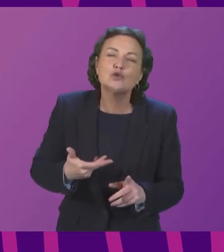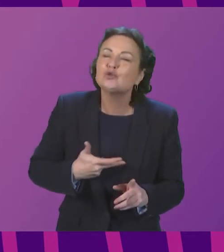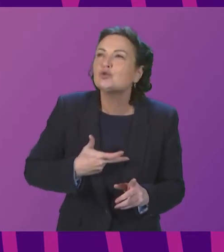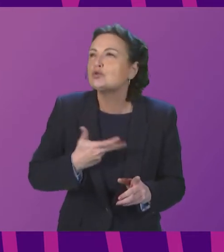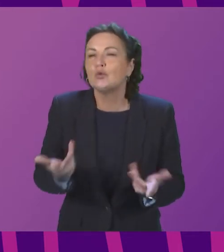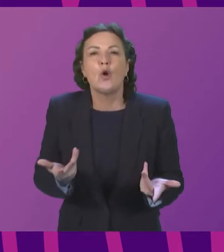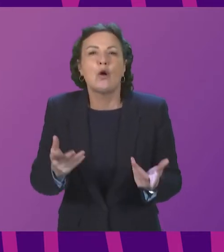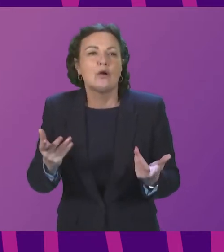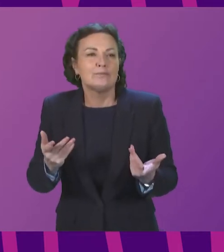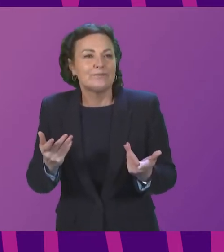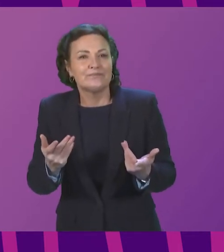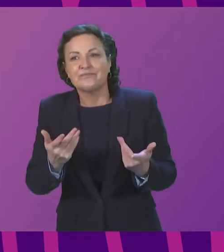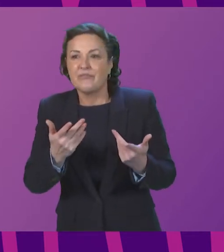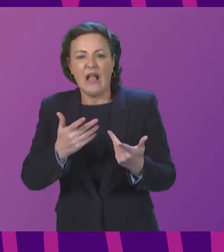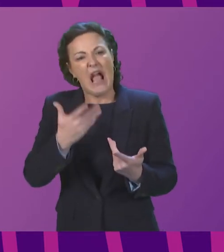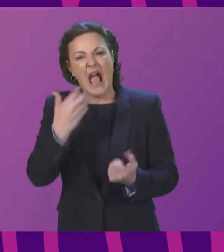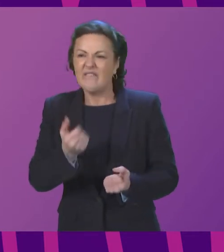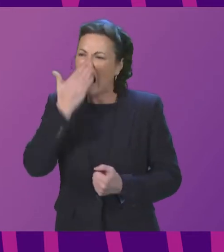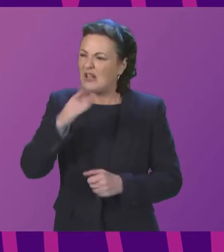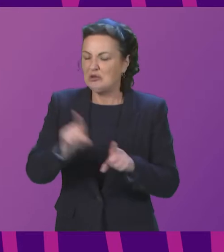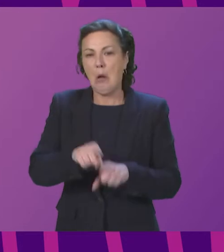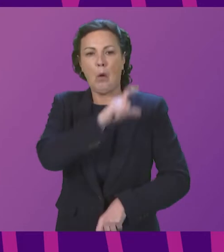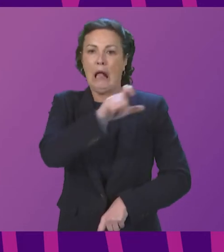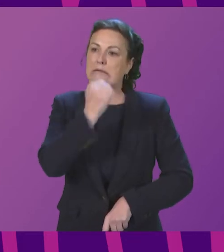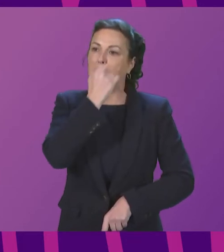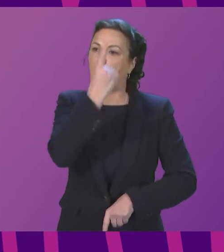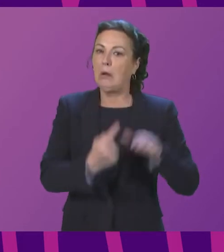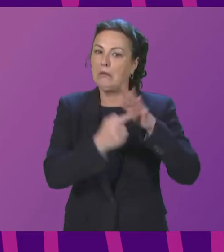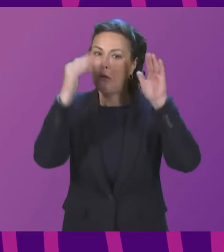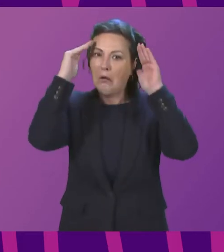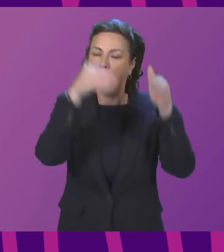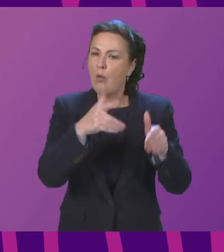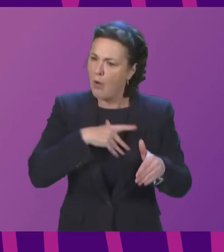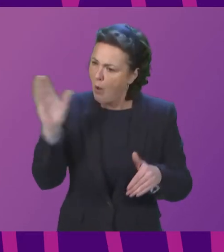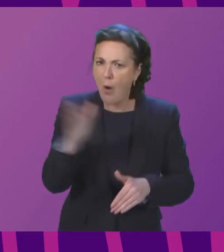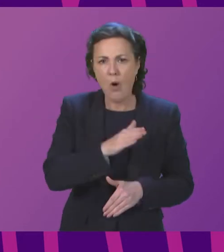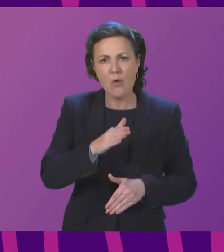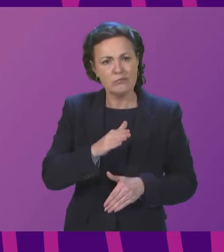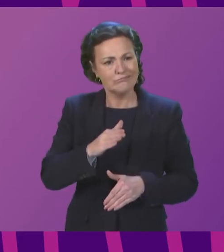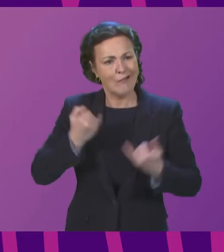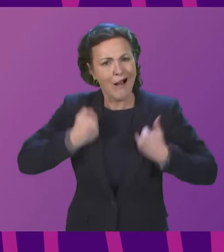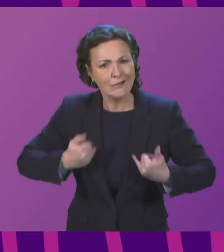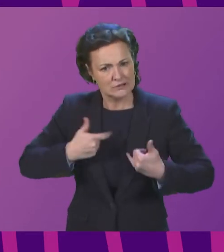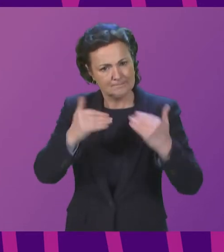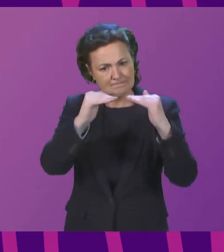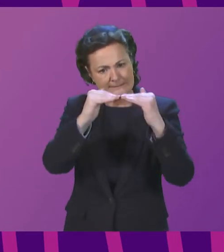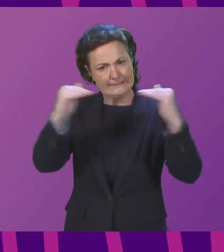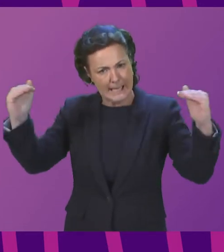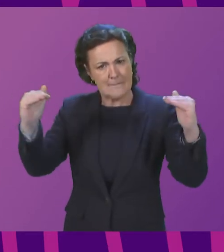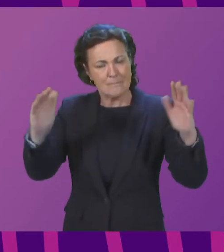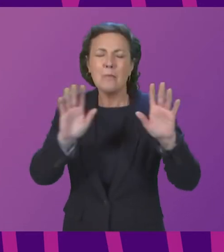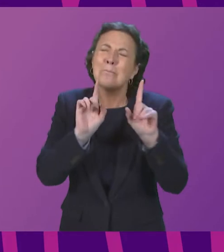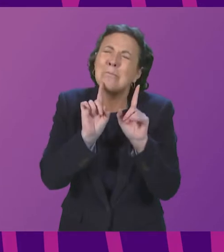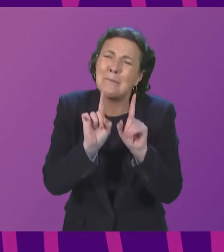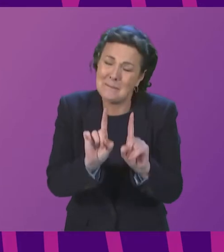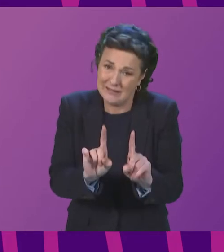prioritised dealing with it by the condition, but nearly